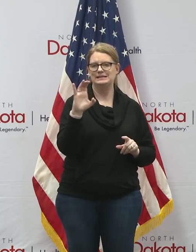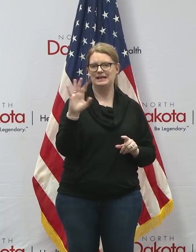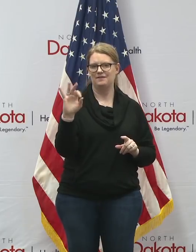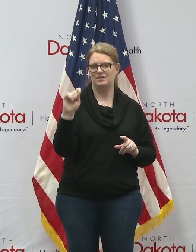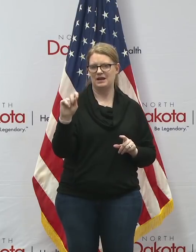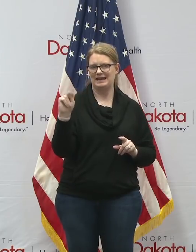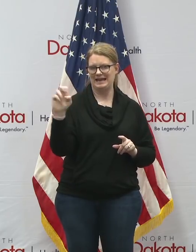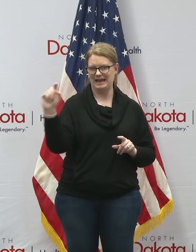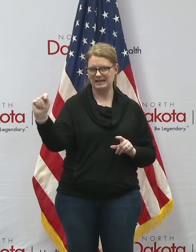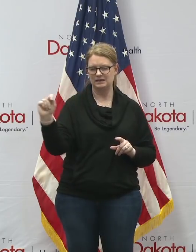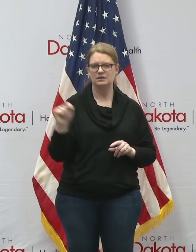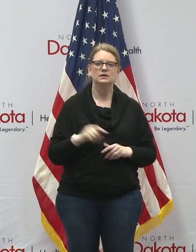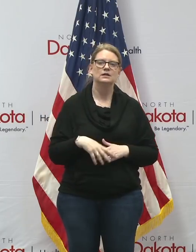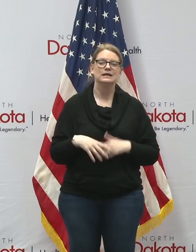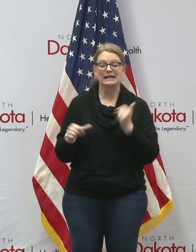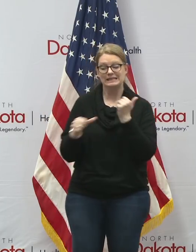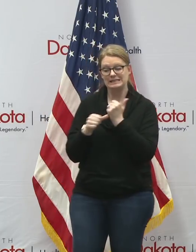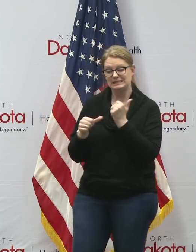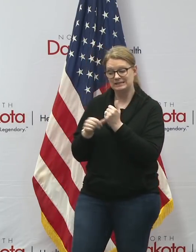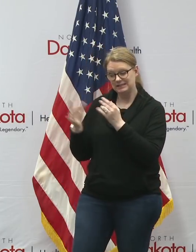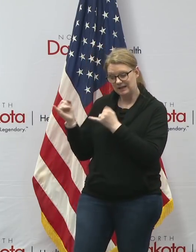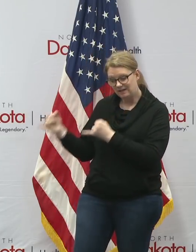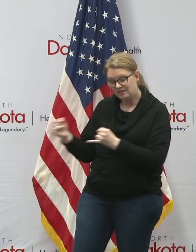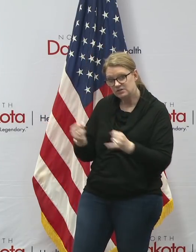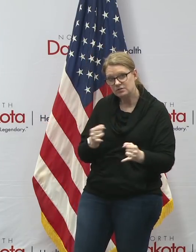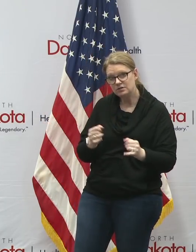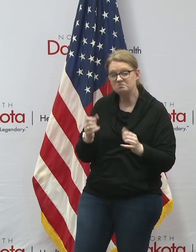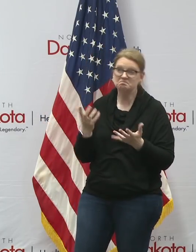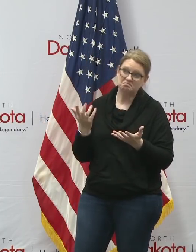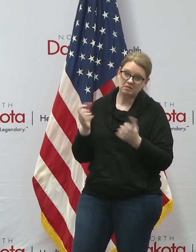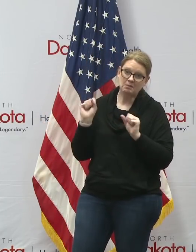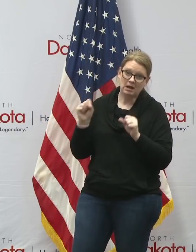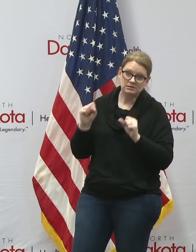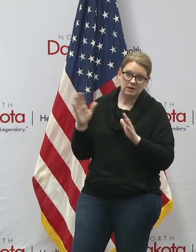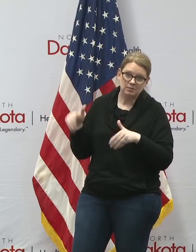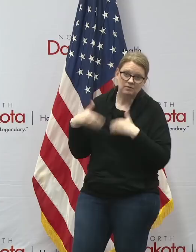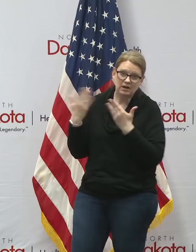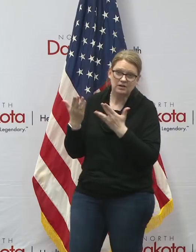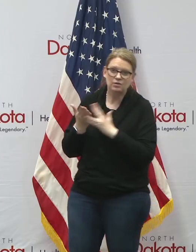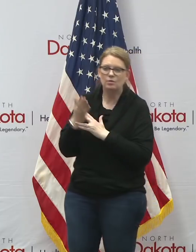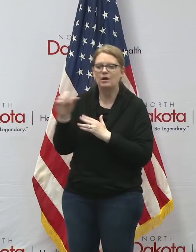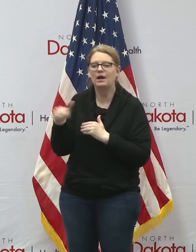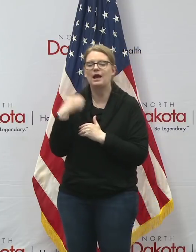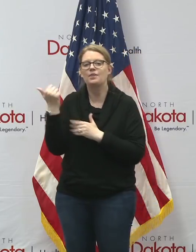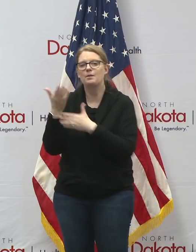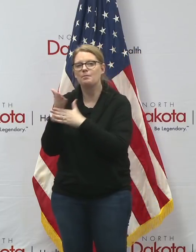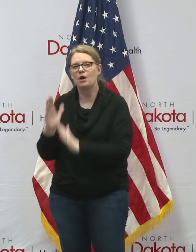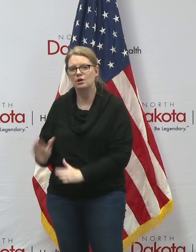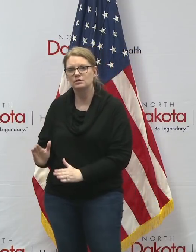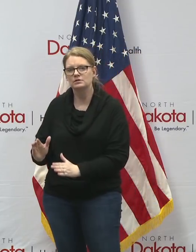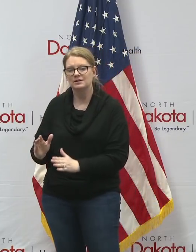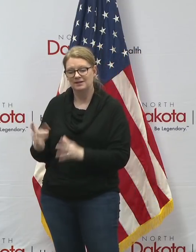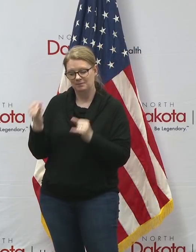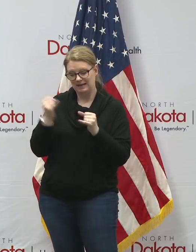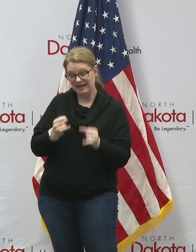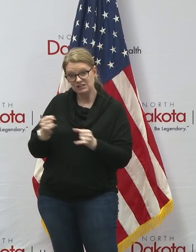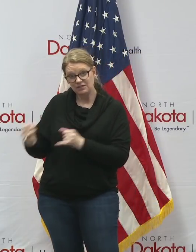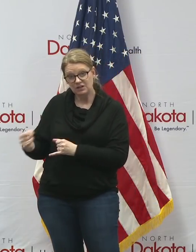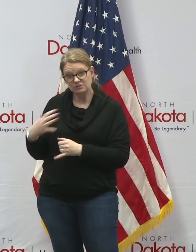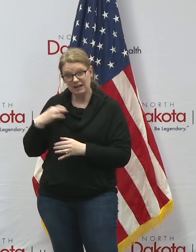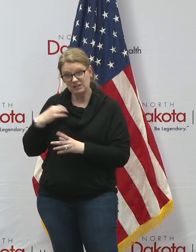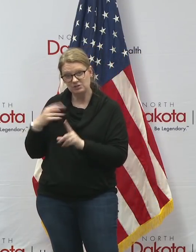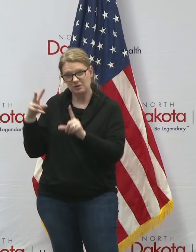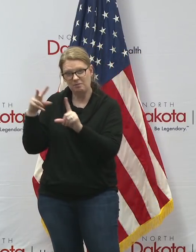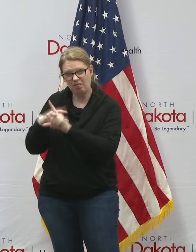assistance to individuals may be provided through our non-profit partners but individuals are not eligible to